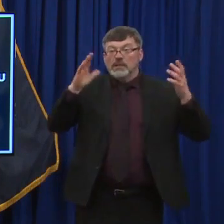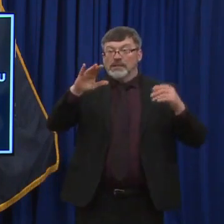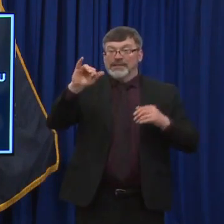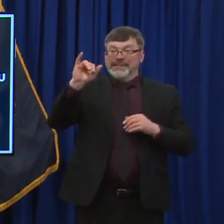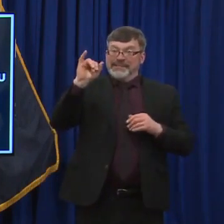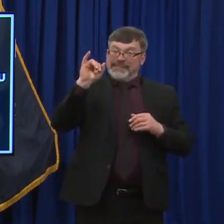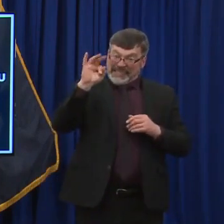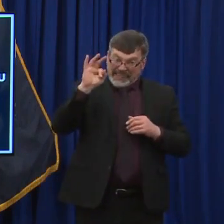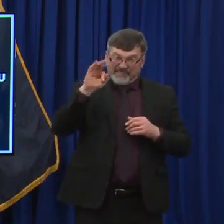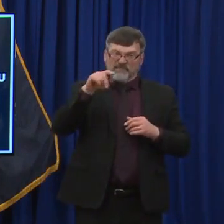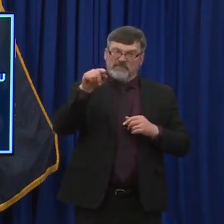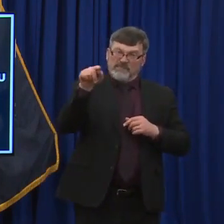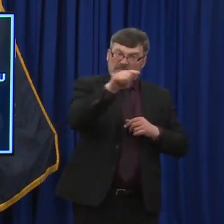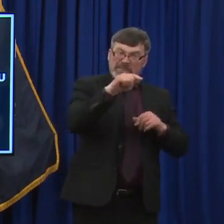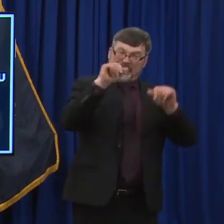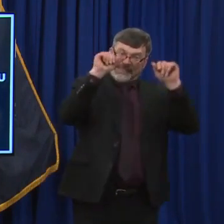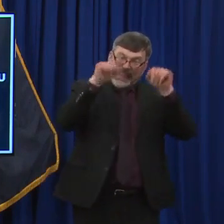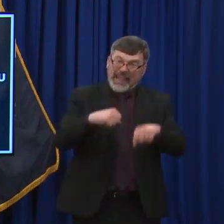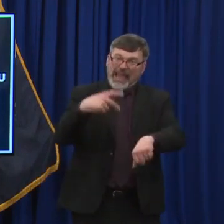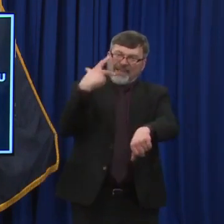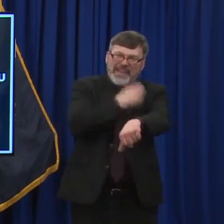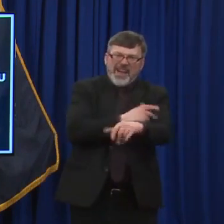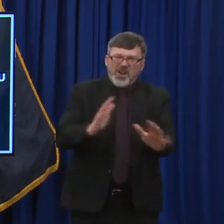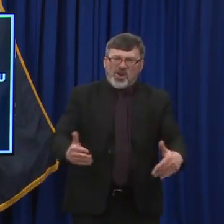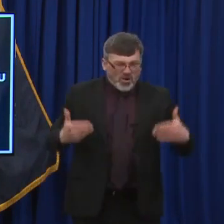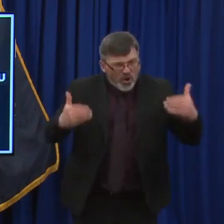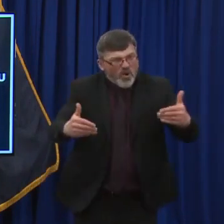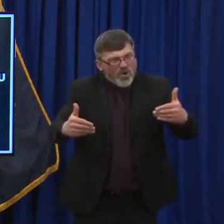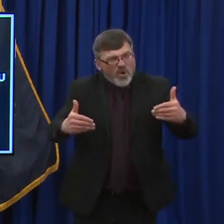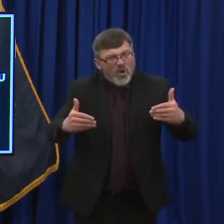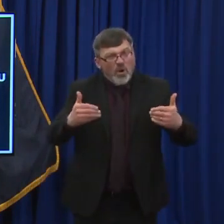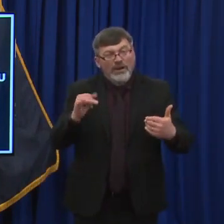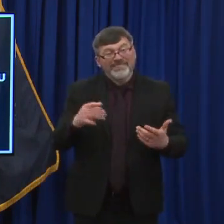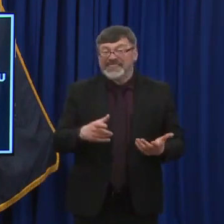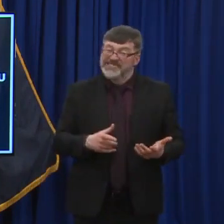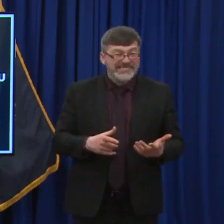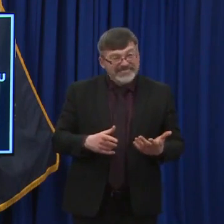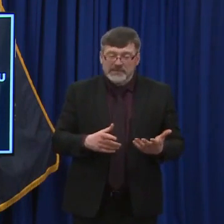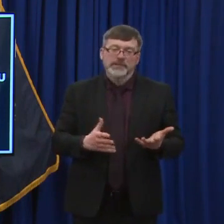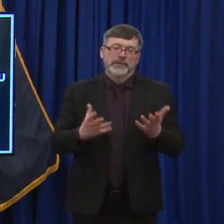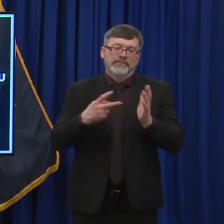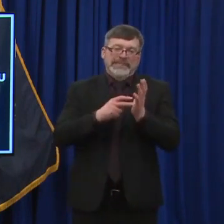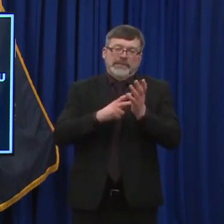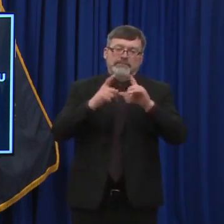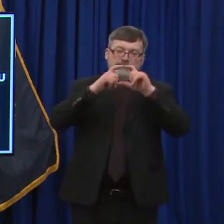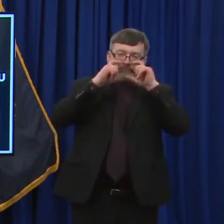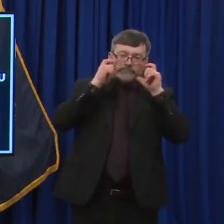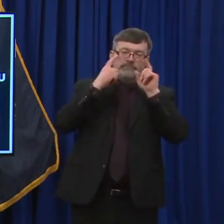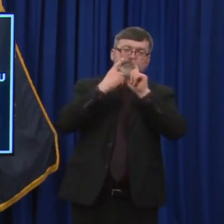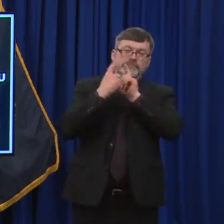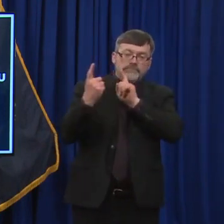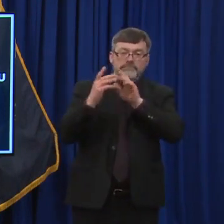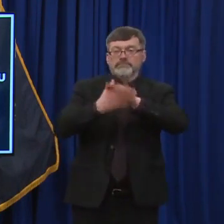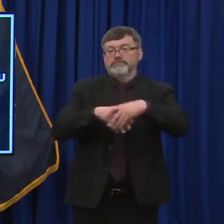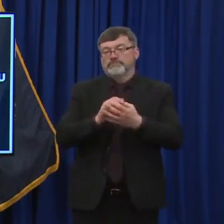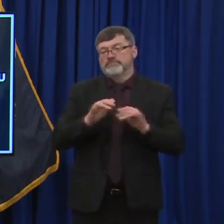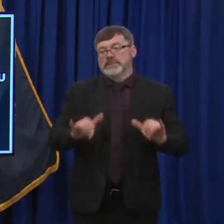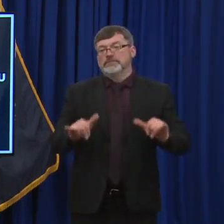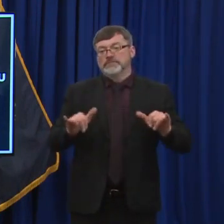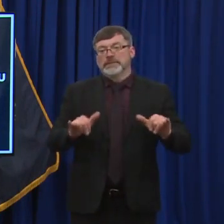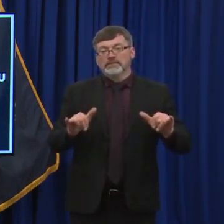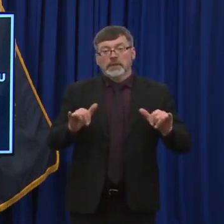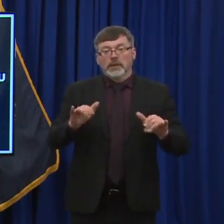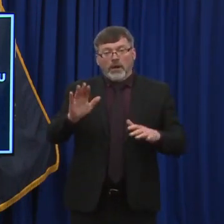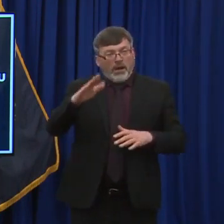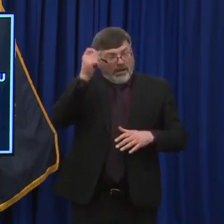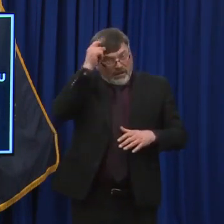them, but also continuing to practice social distancing, the face mask use, right? We want to be able to relax restrictions and help relieve some